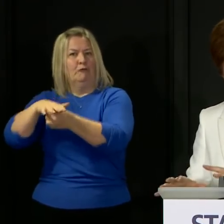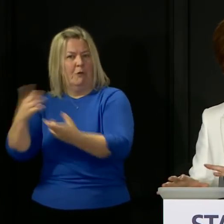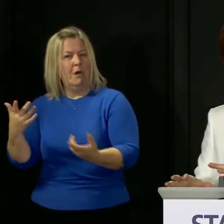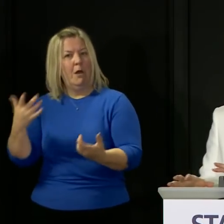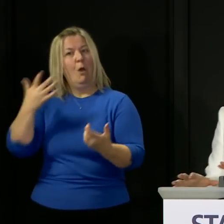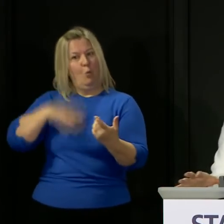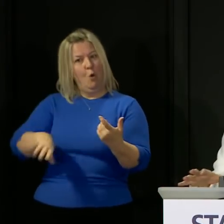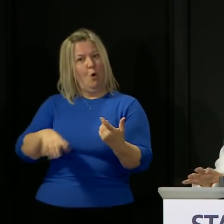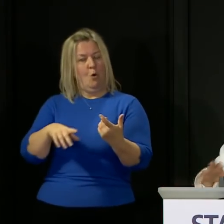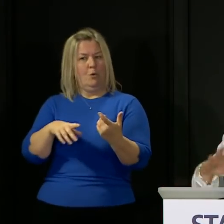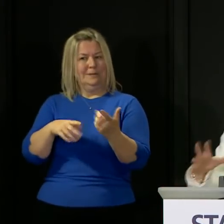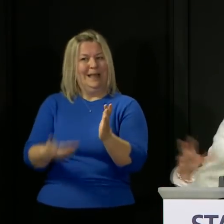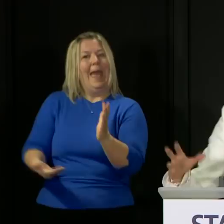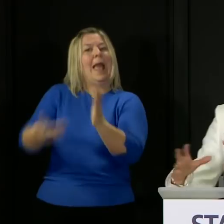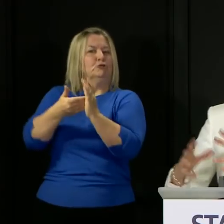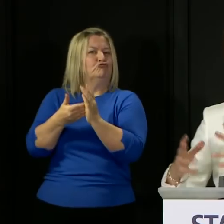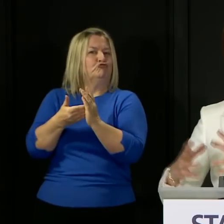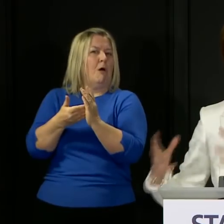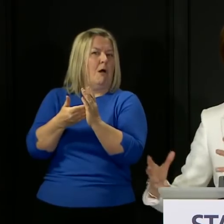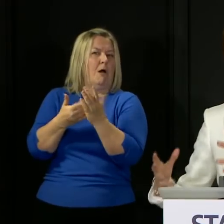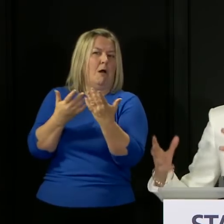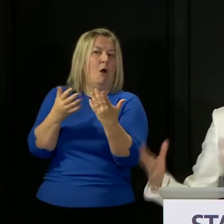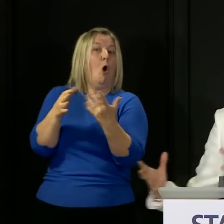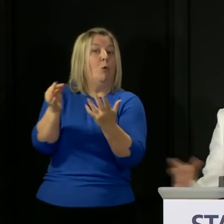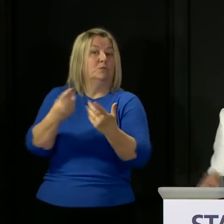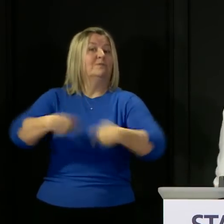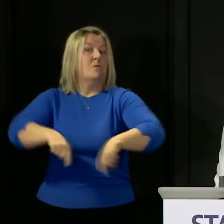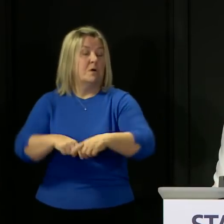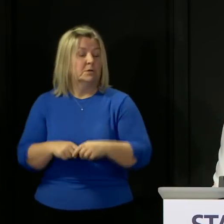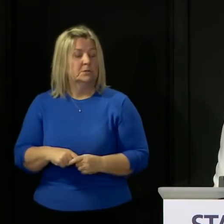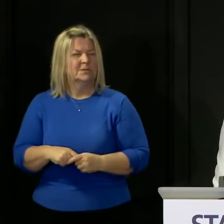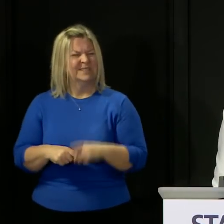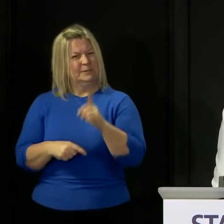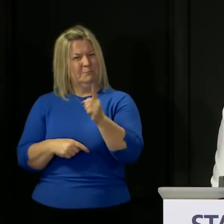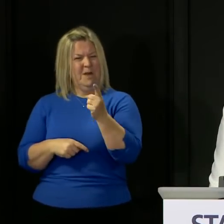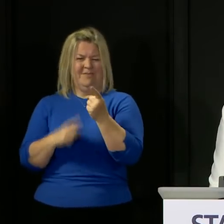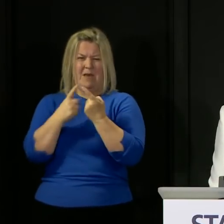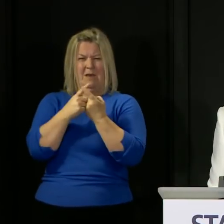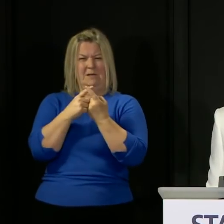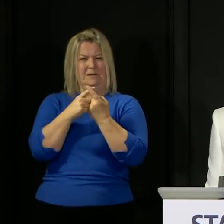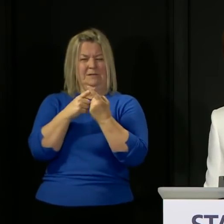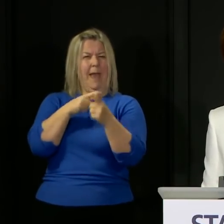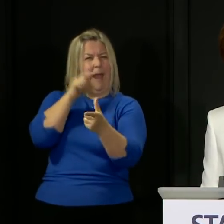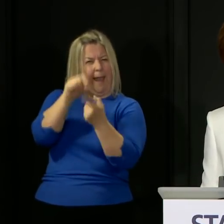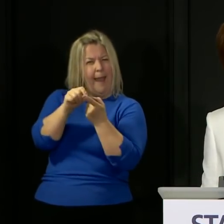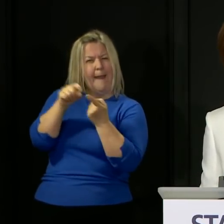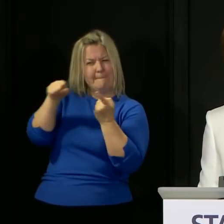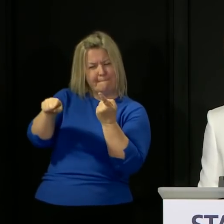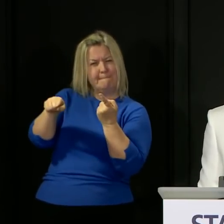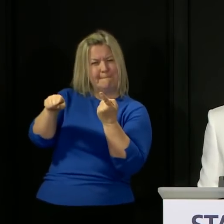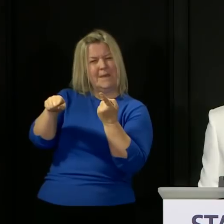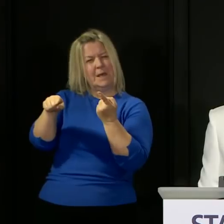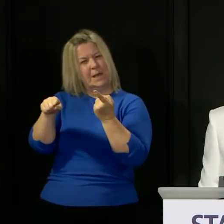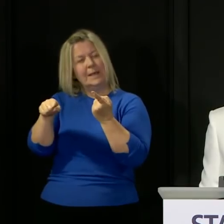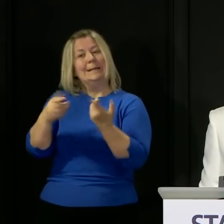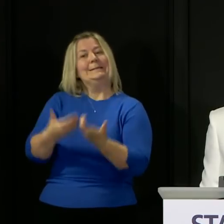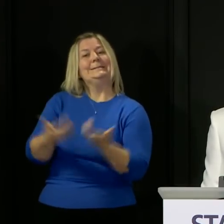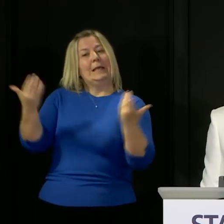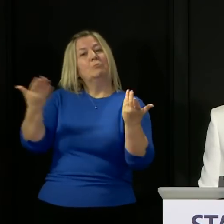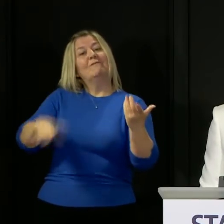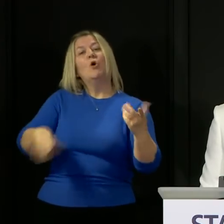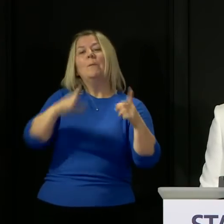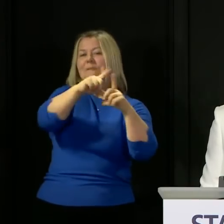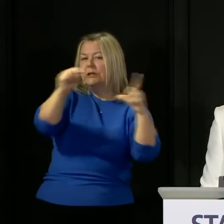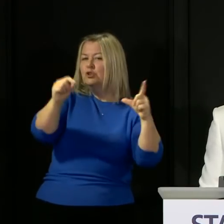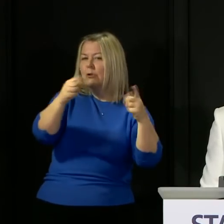And my very last point, of course, is that that app, the proximity tracing app that the UK government is developing, is separate to the digital